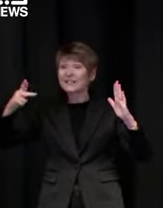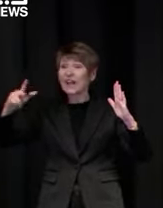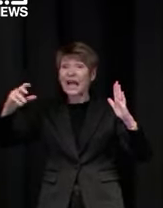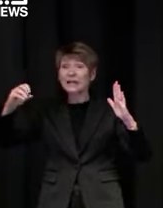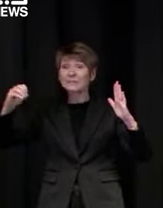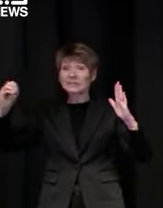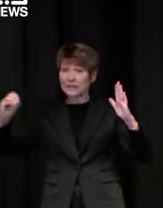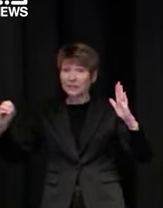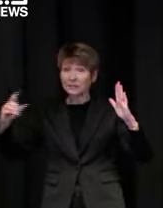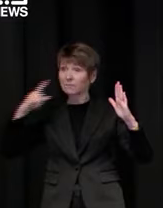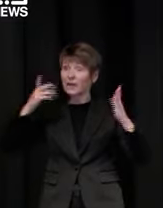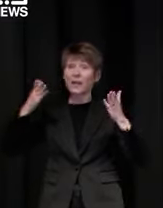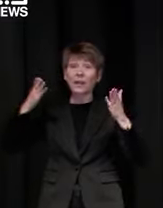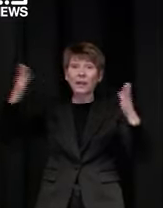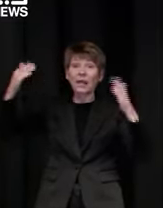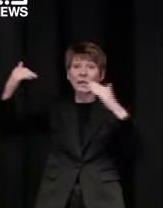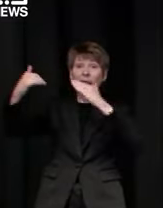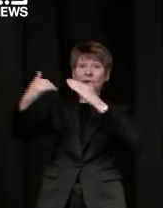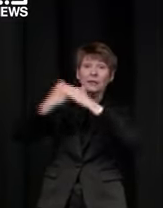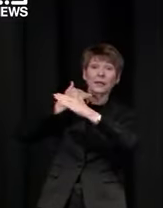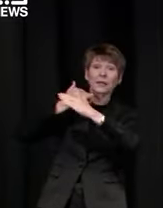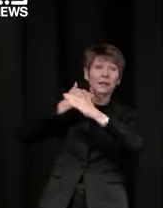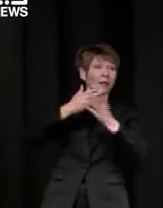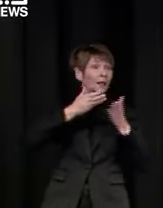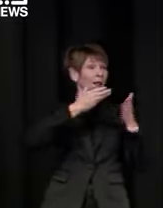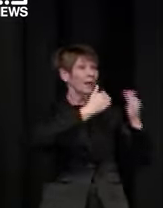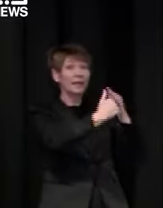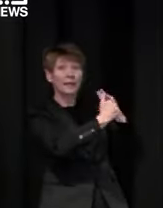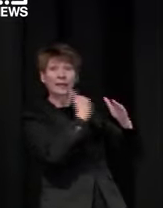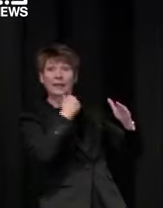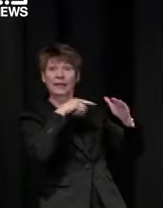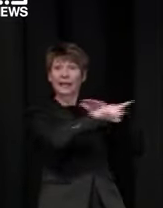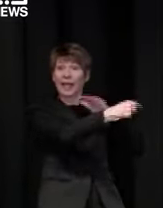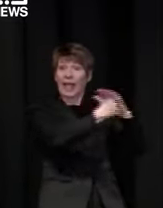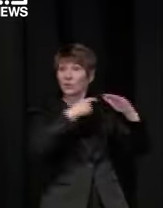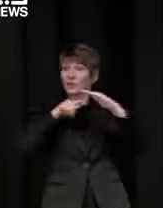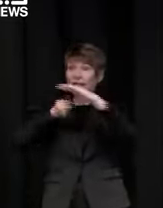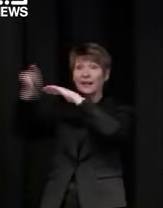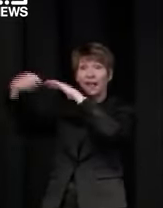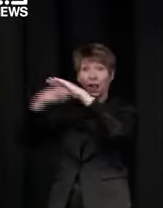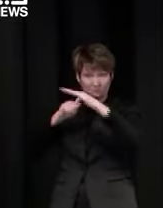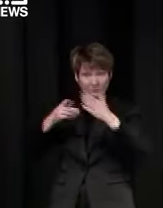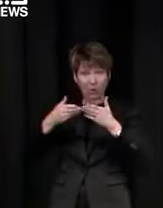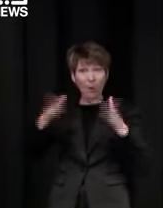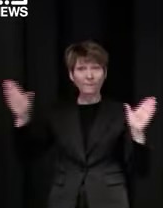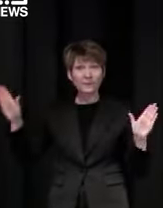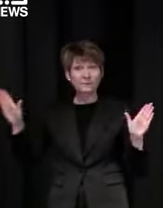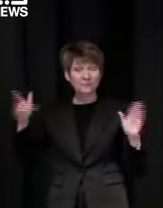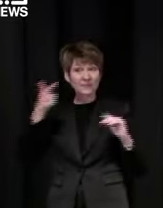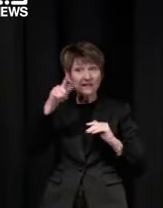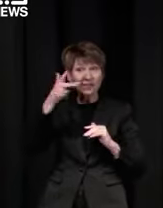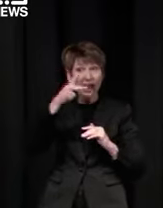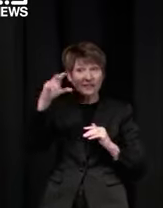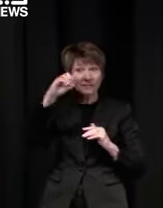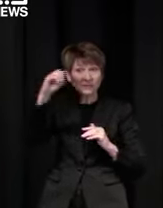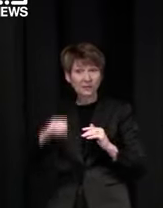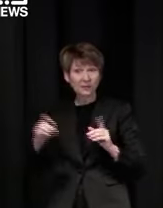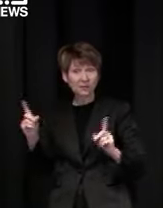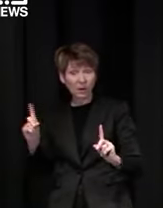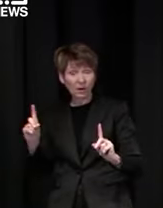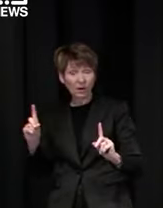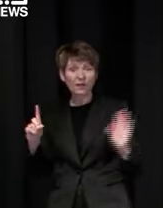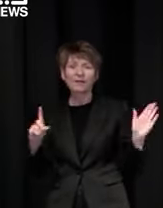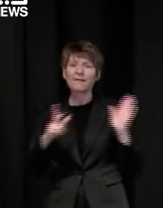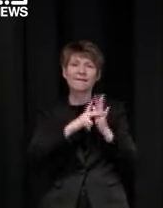call for chief health officers and for premiers and the national plan which we are faithfully delivering